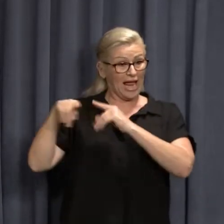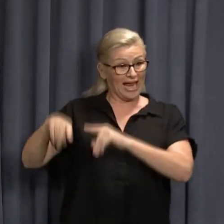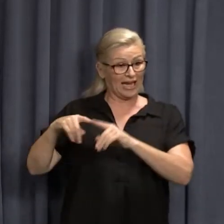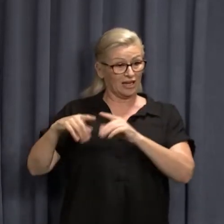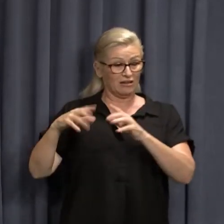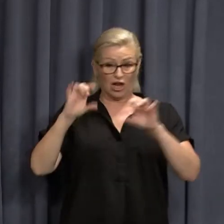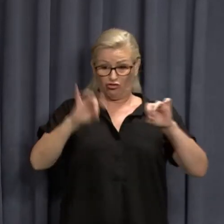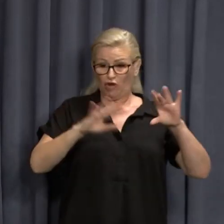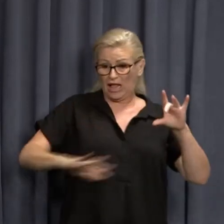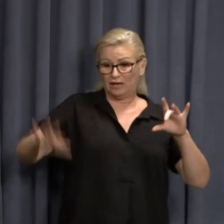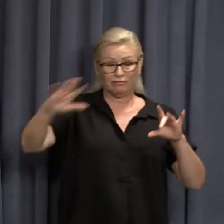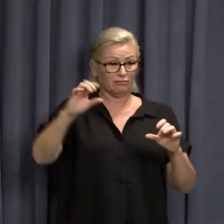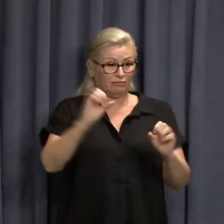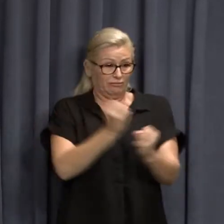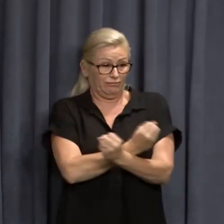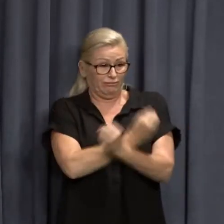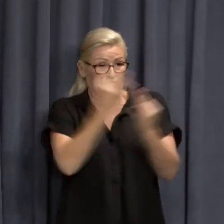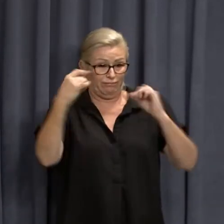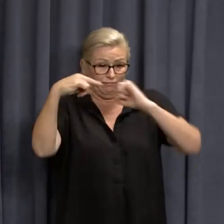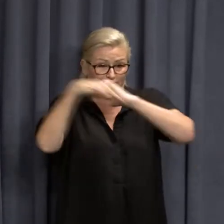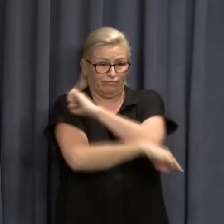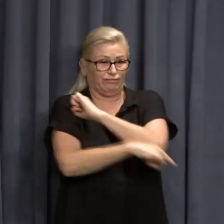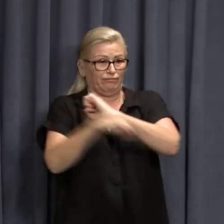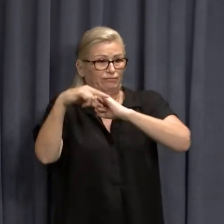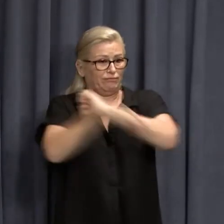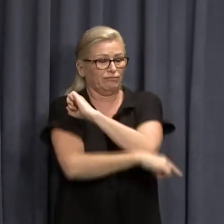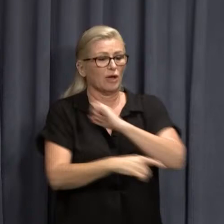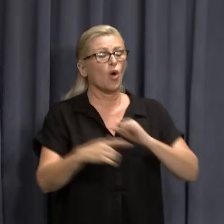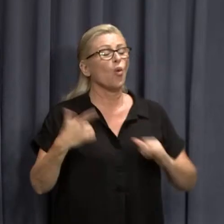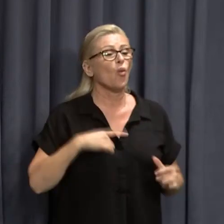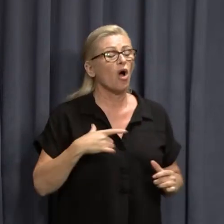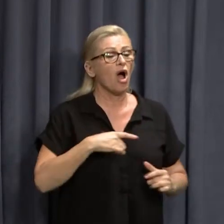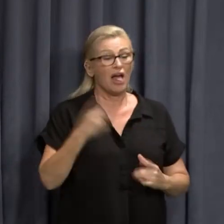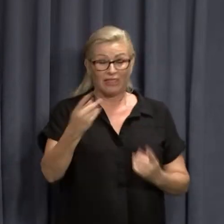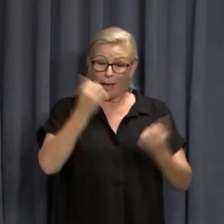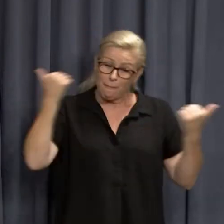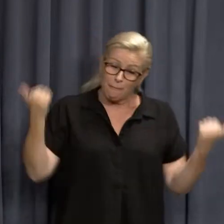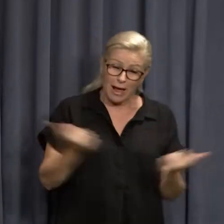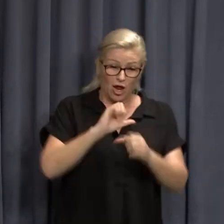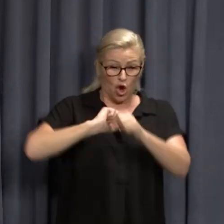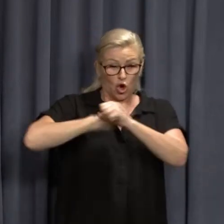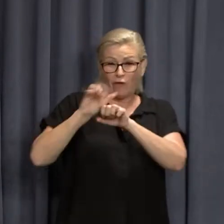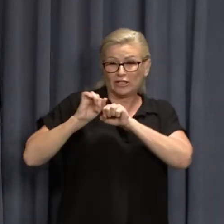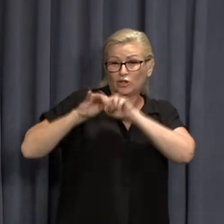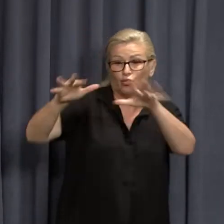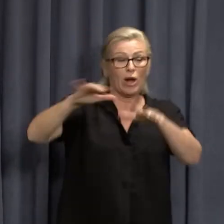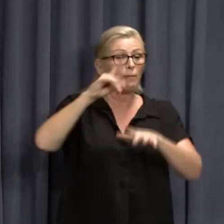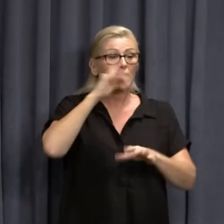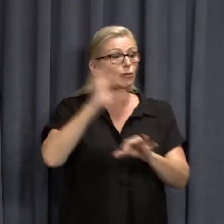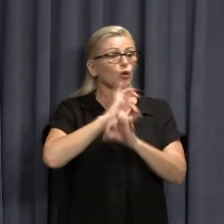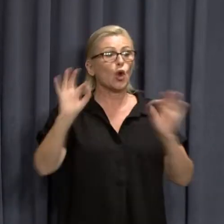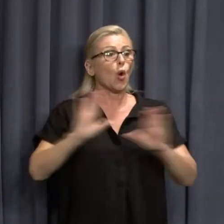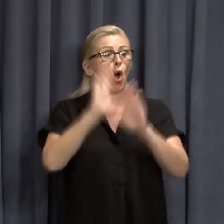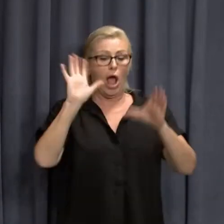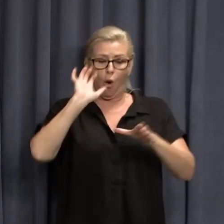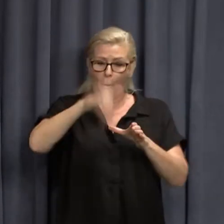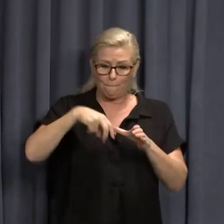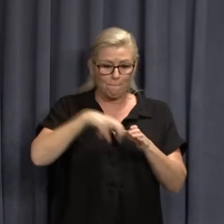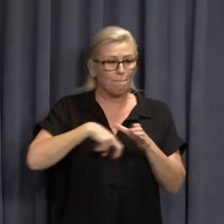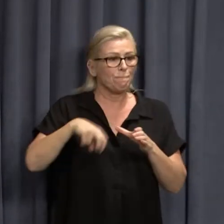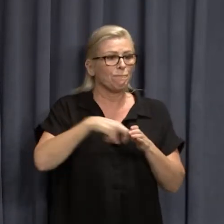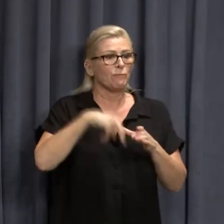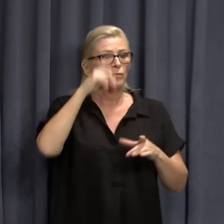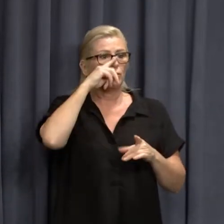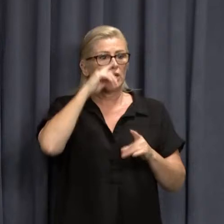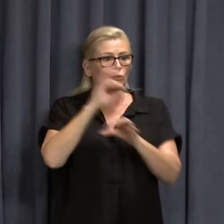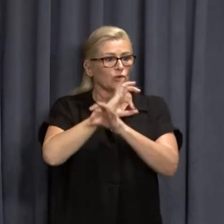freefall because they have so much COVID that people aren't travelling, people aren't going out, people aren't holidaying, travel spend has